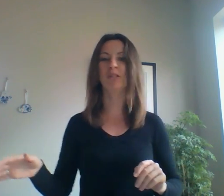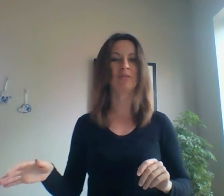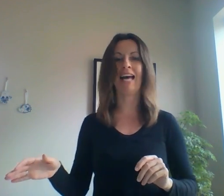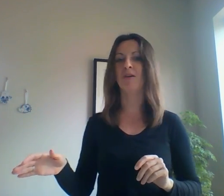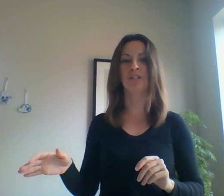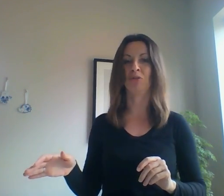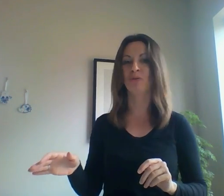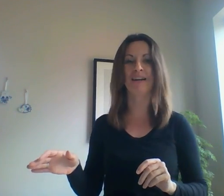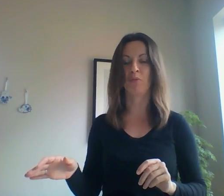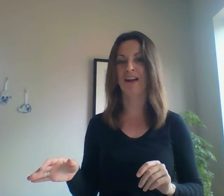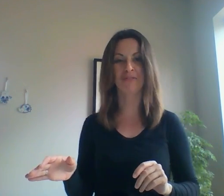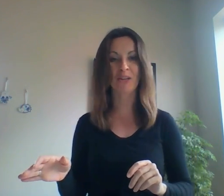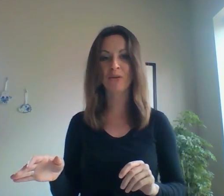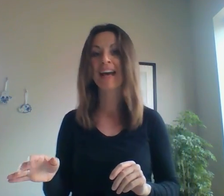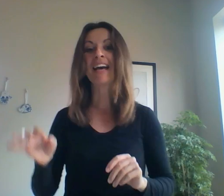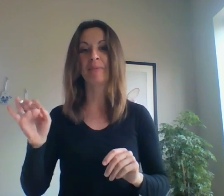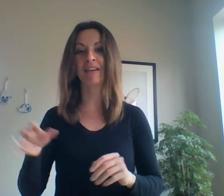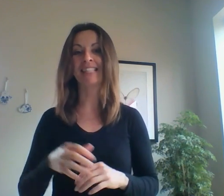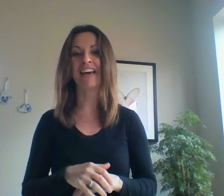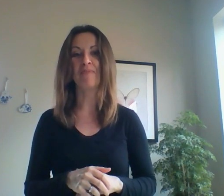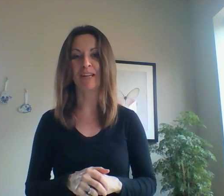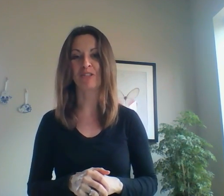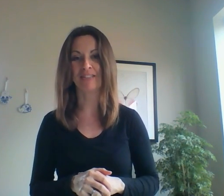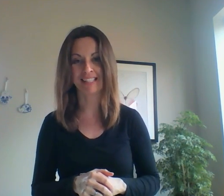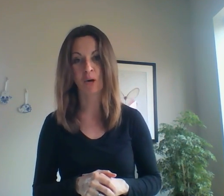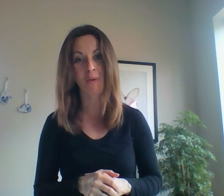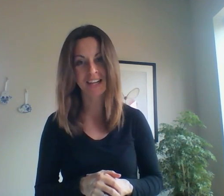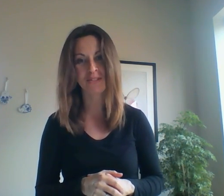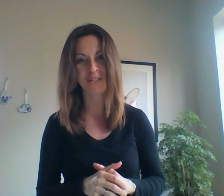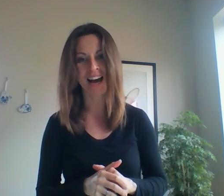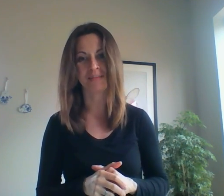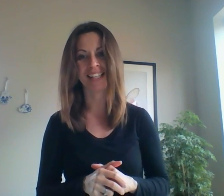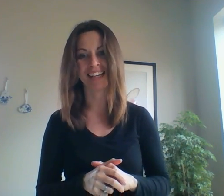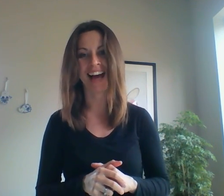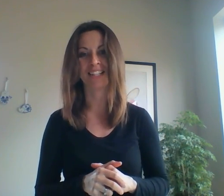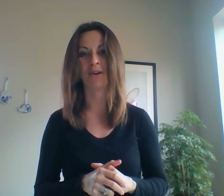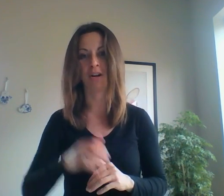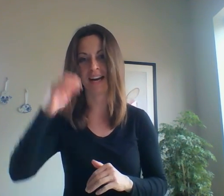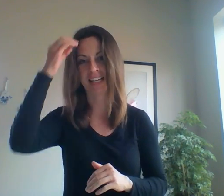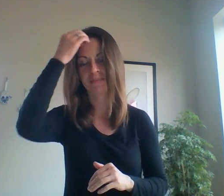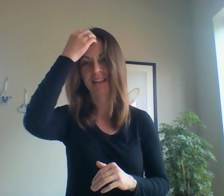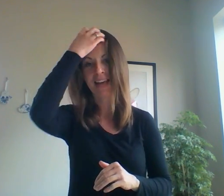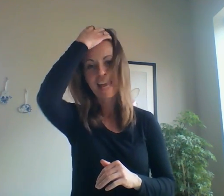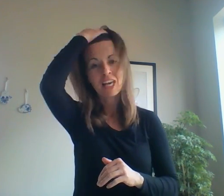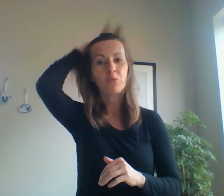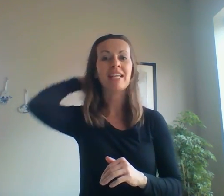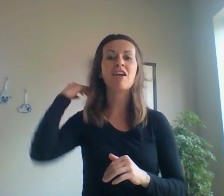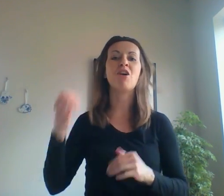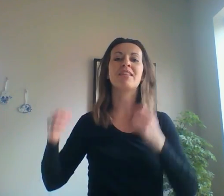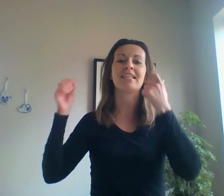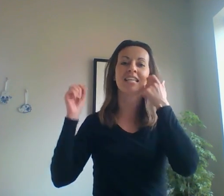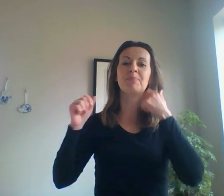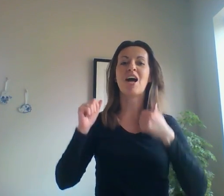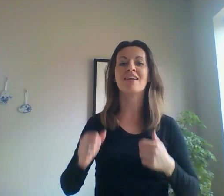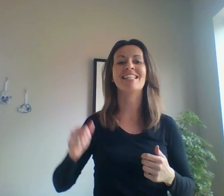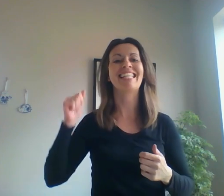to sound new to any one of you because I have mentioned it quite a few times in class already. We know that deep processing